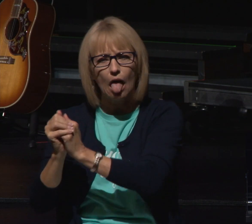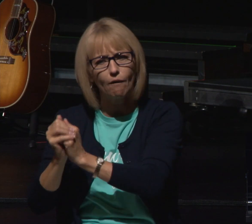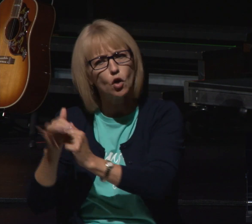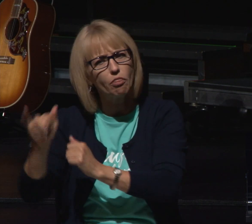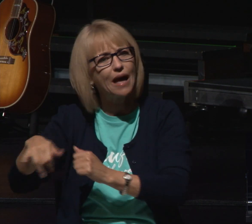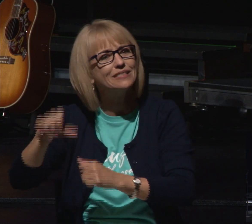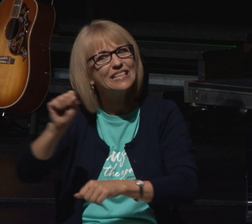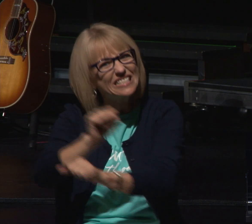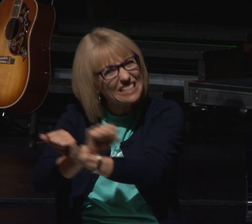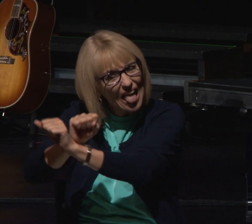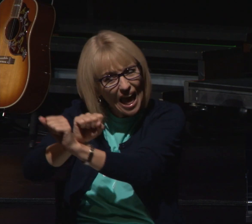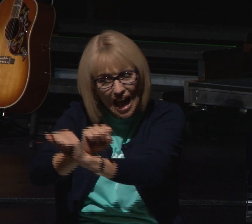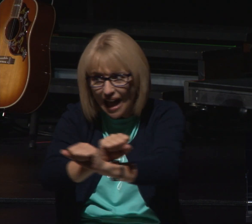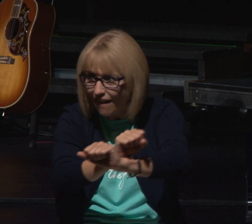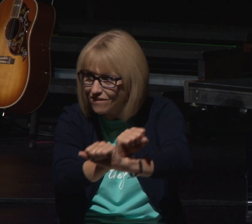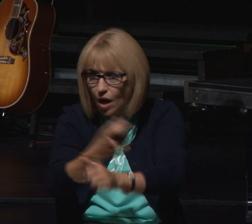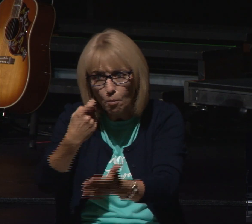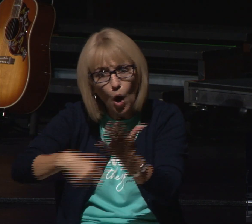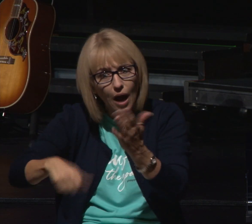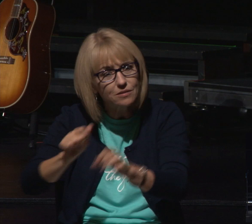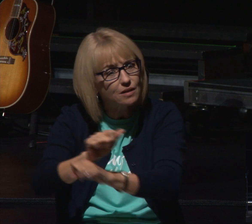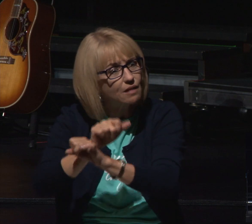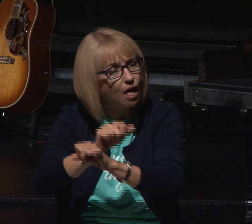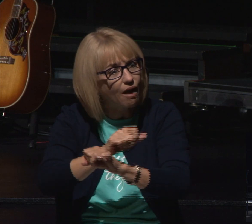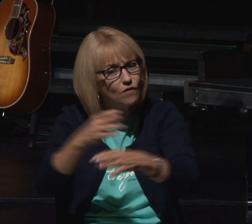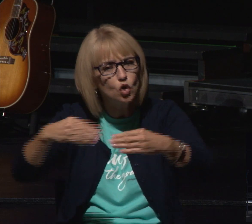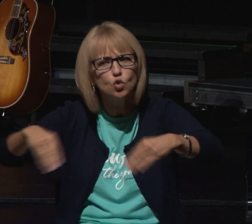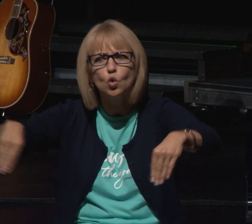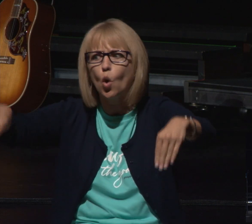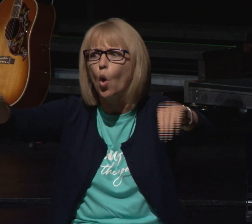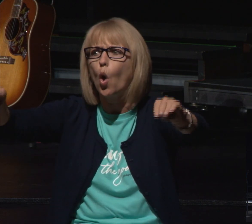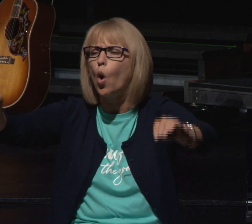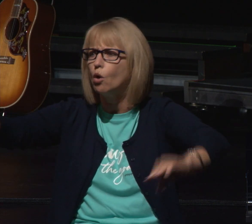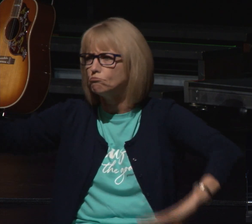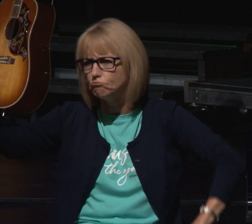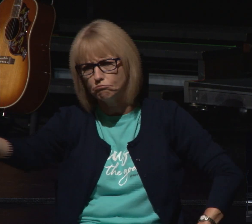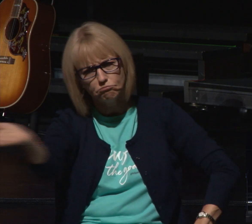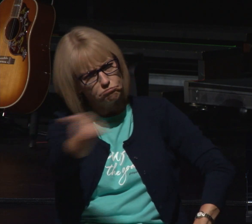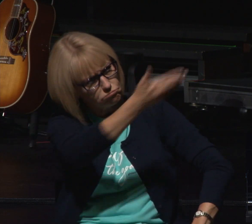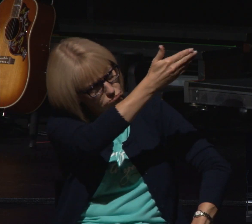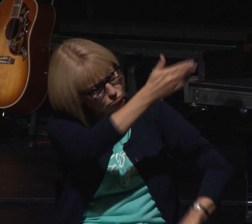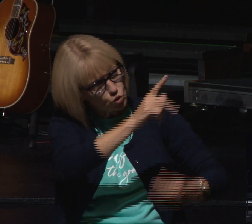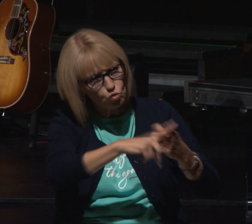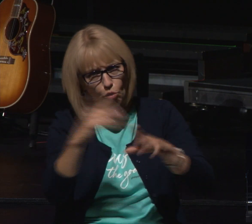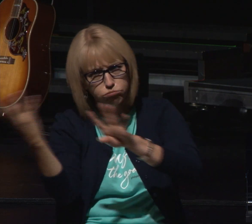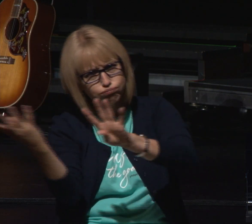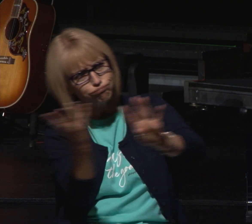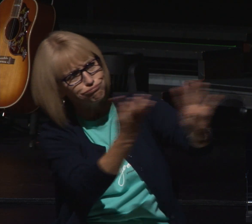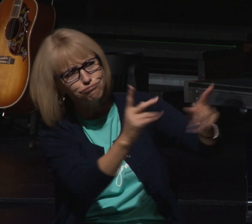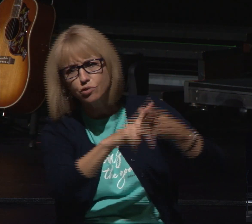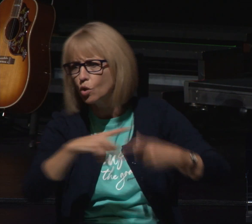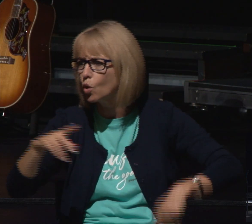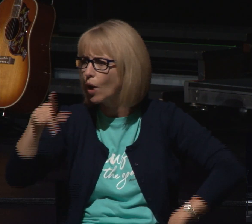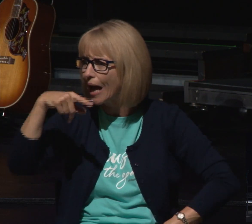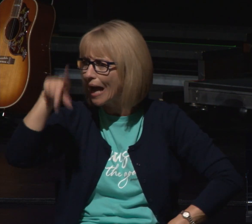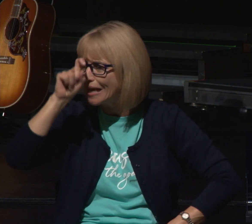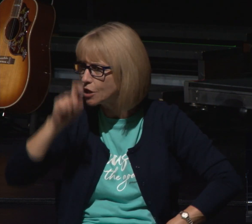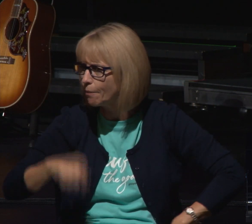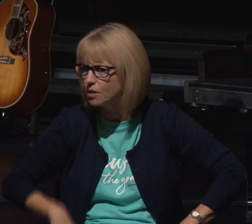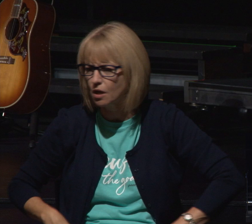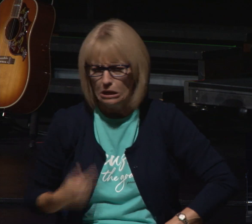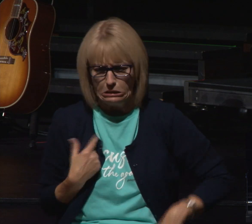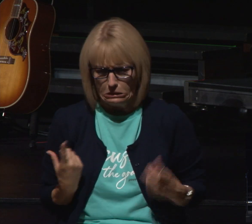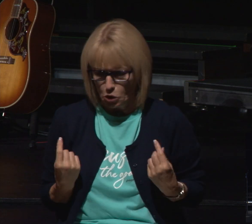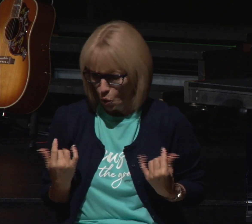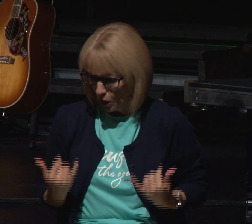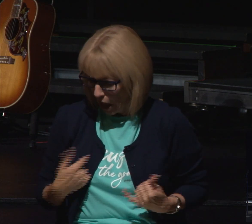slave so he sold as a slave and he's carried off and what goes all the way down to egypt now they got to figure out what to tell dad so